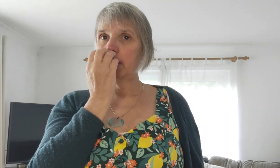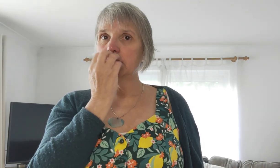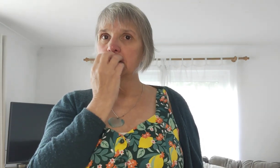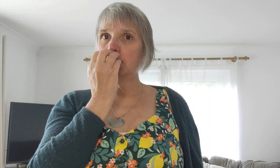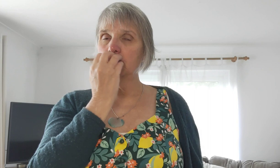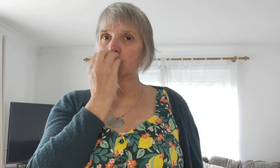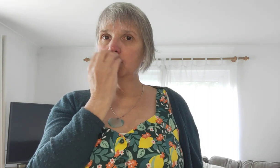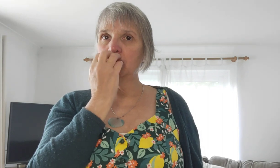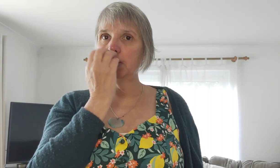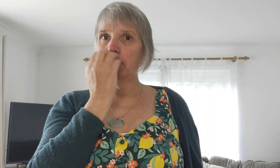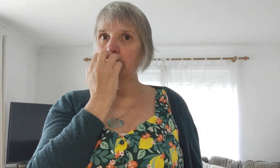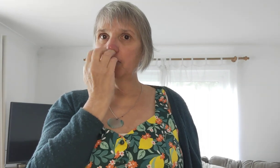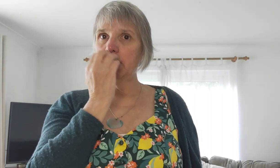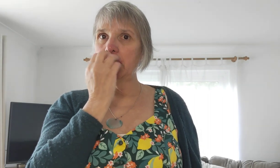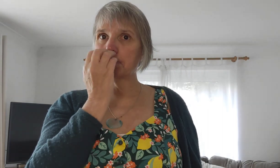it's still stored in my body